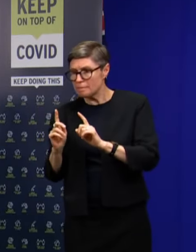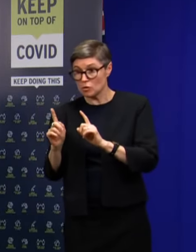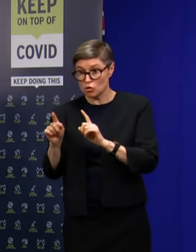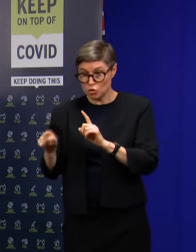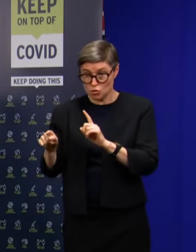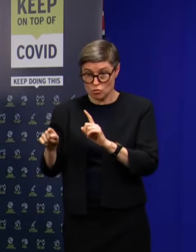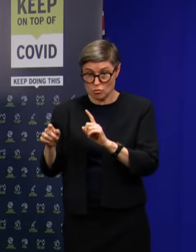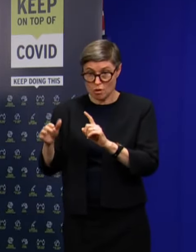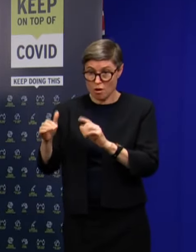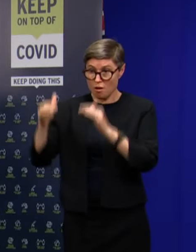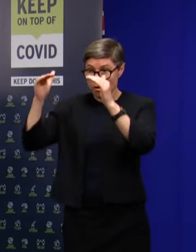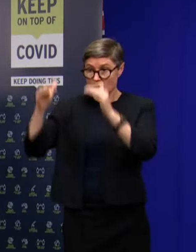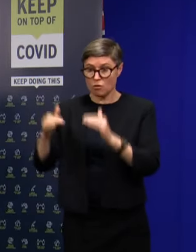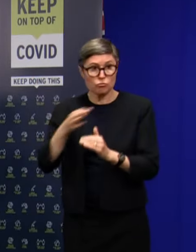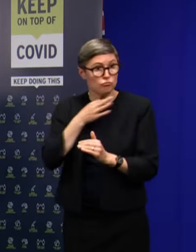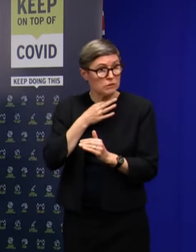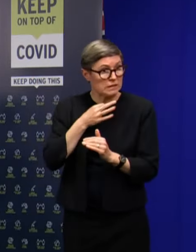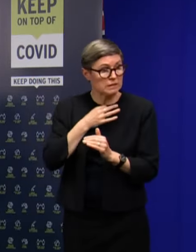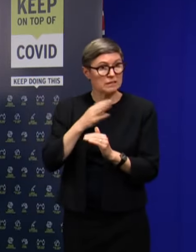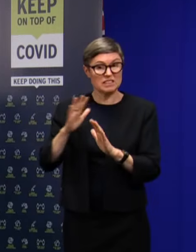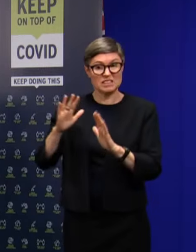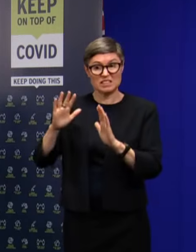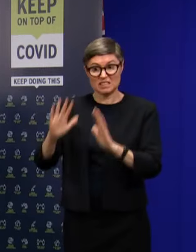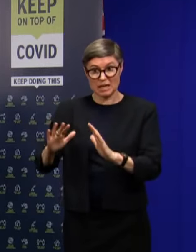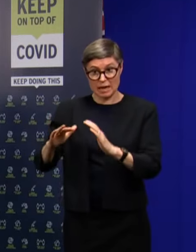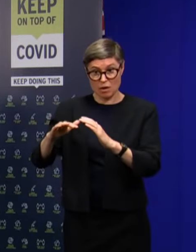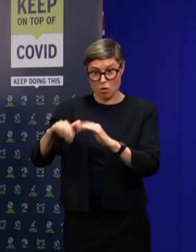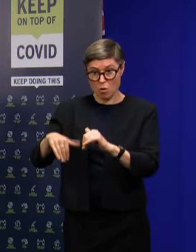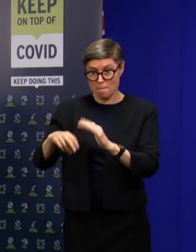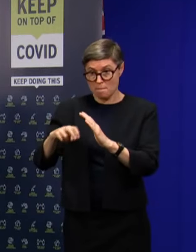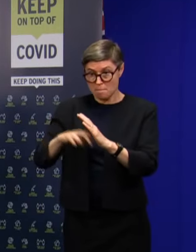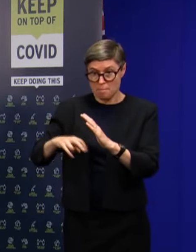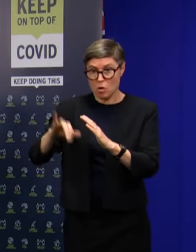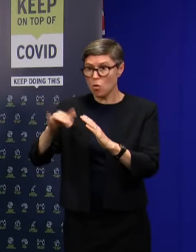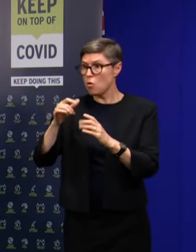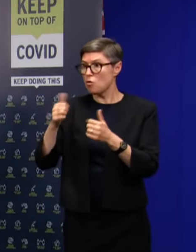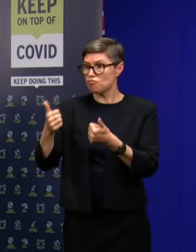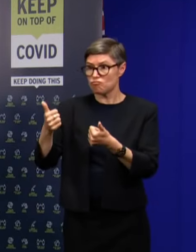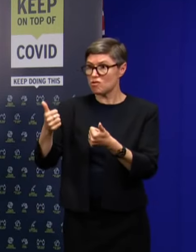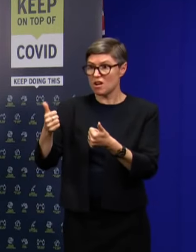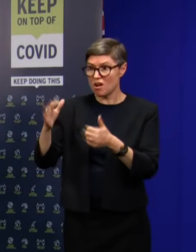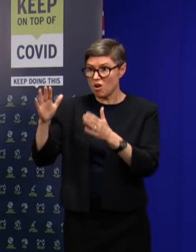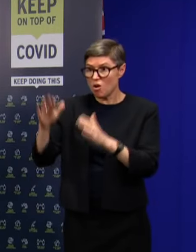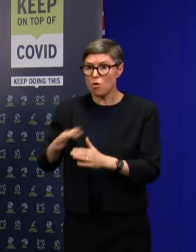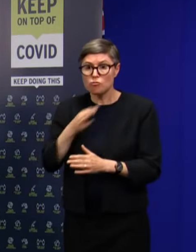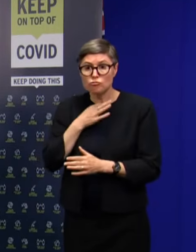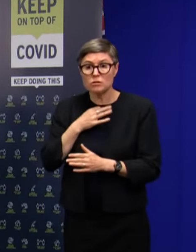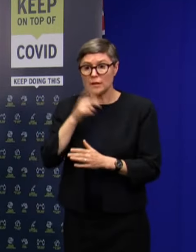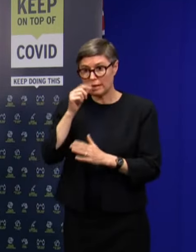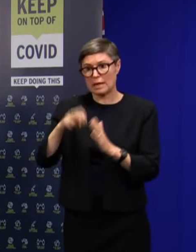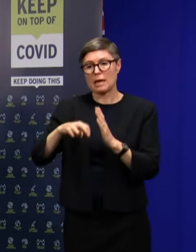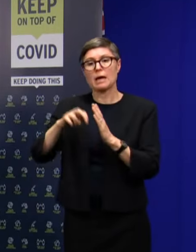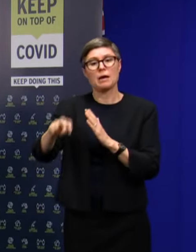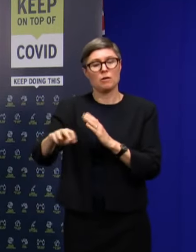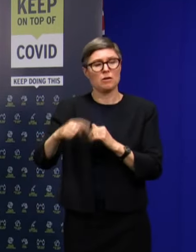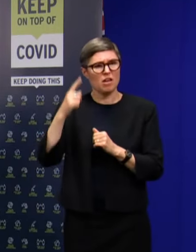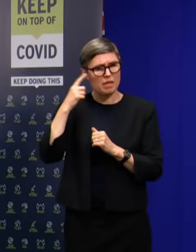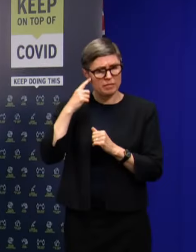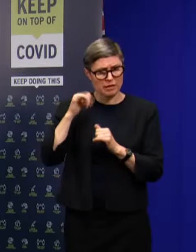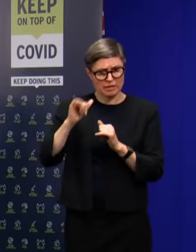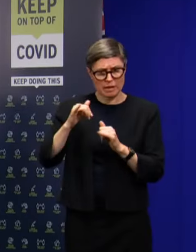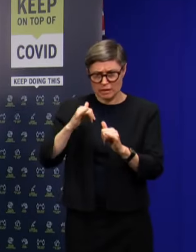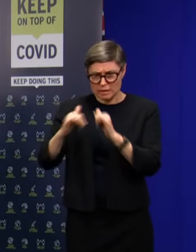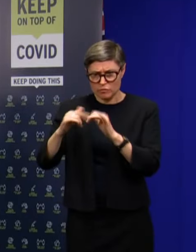stay in quarantine or whether it's sufficiently low that they don't have to be in quarantine. And I expect that process will be completed